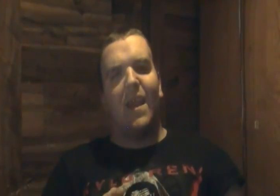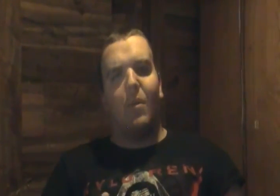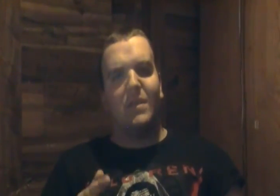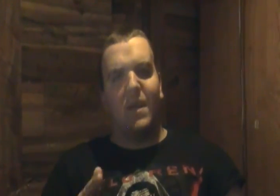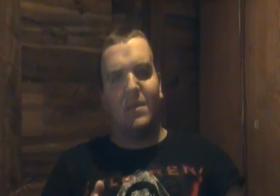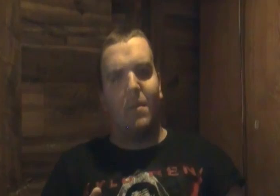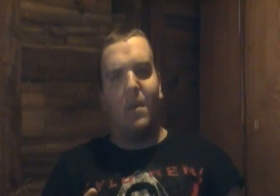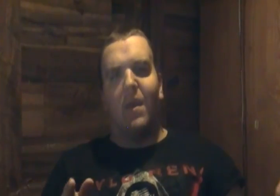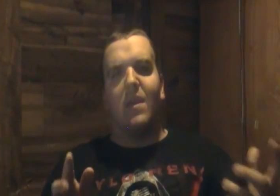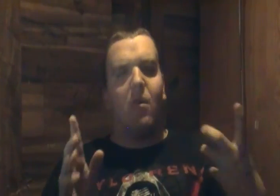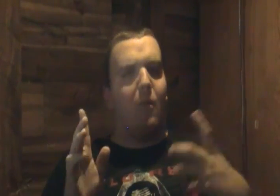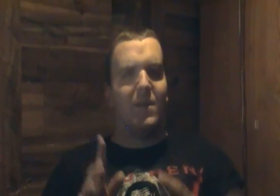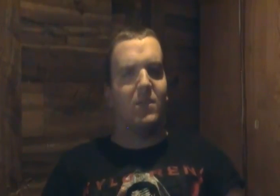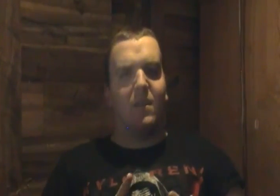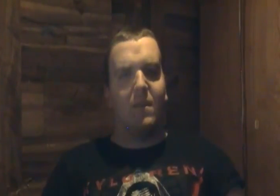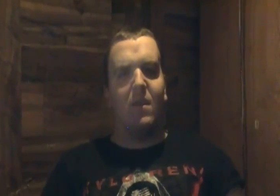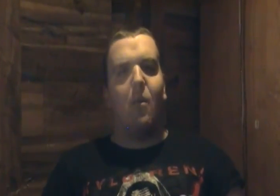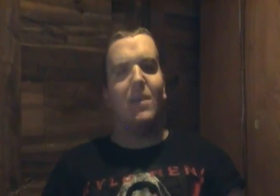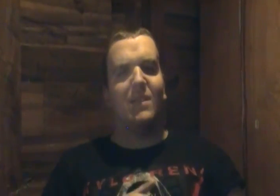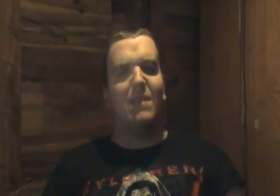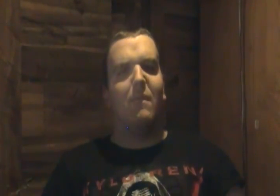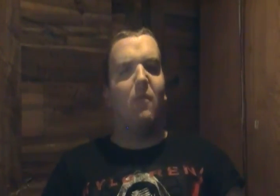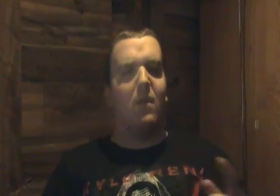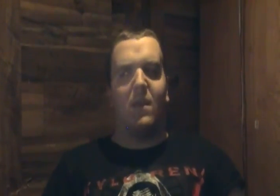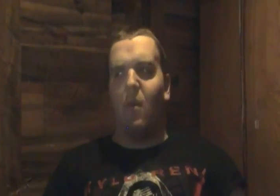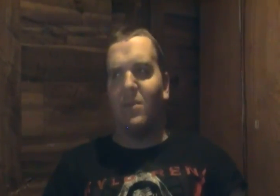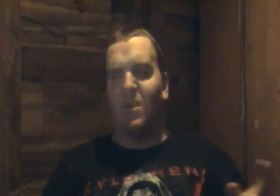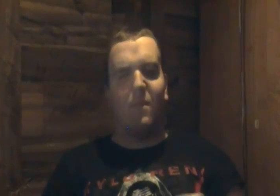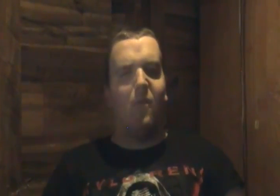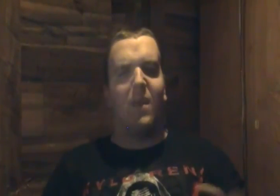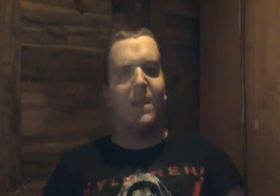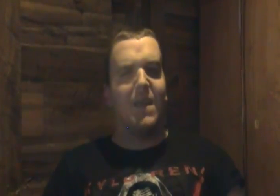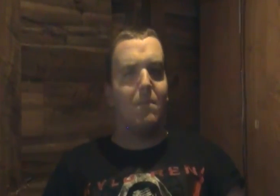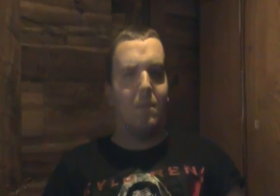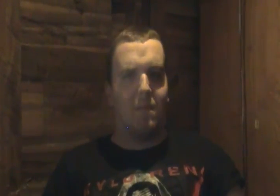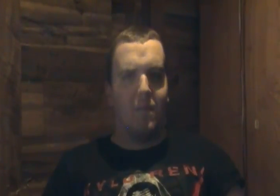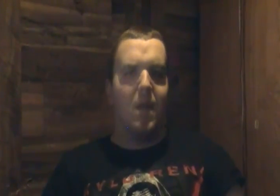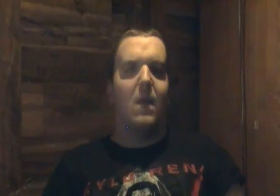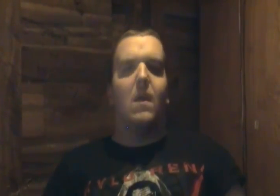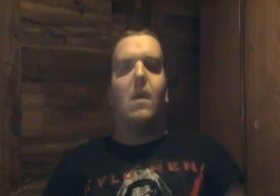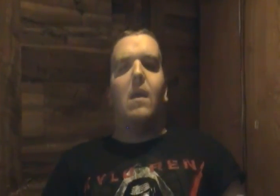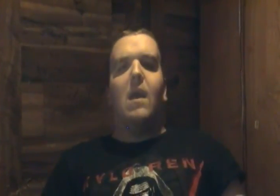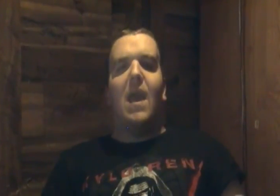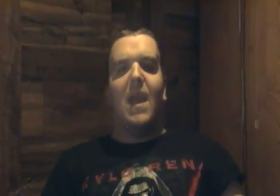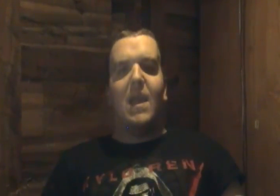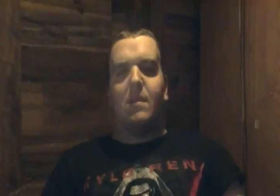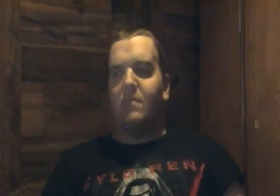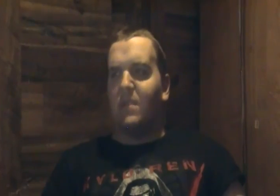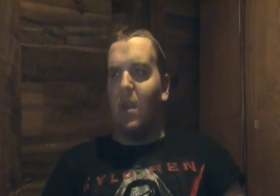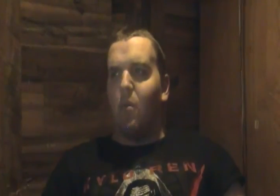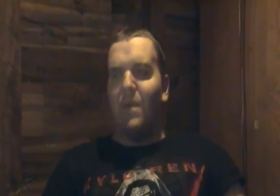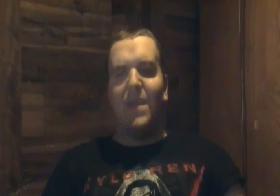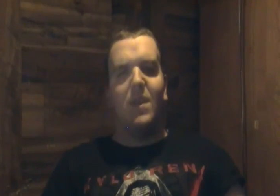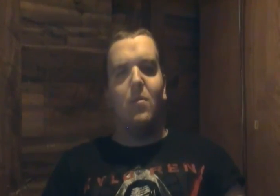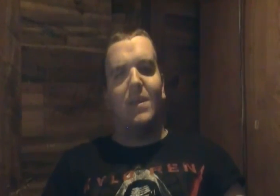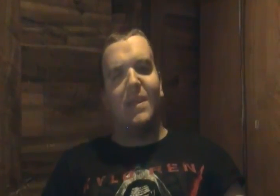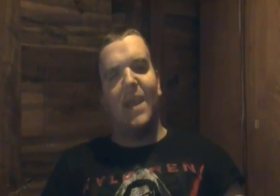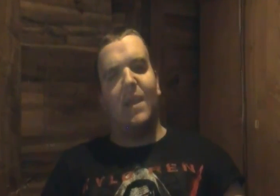dad always tells him you always you always leap before you always look before you leap and so what they do is they